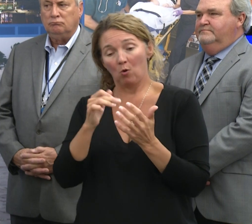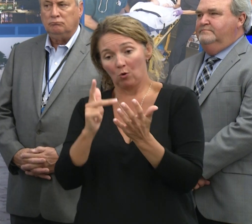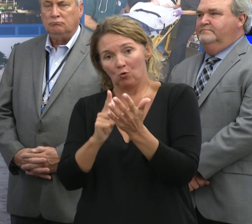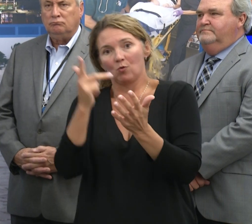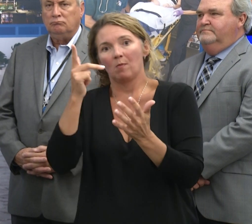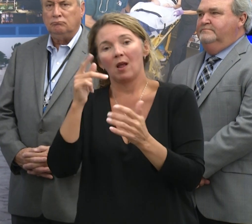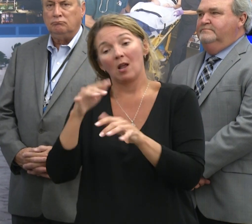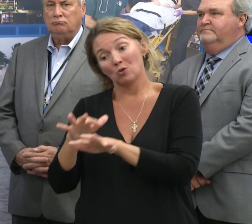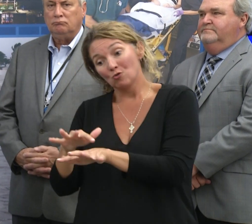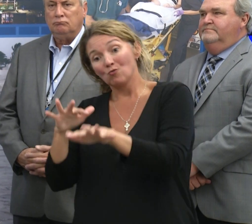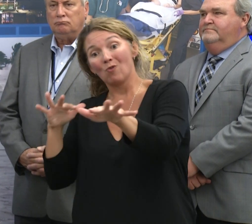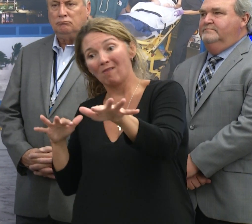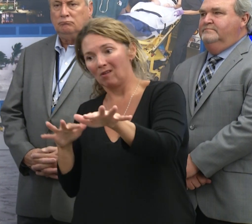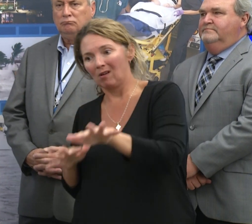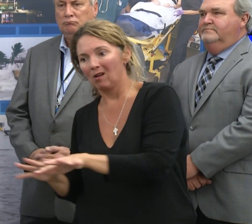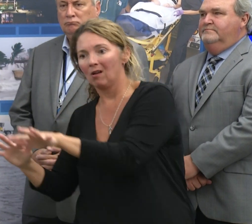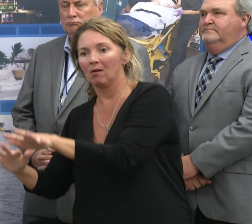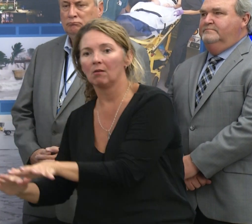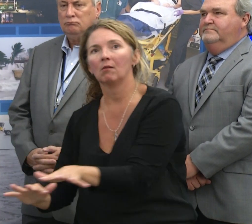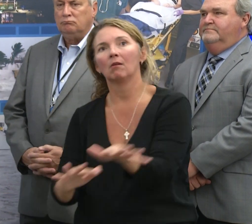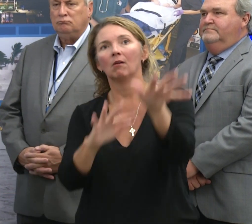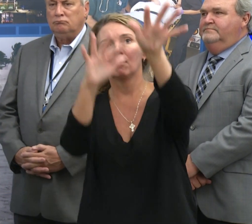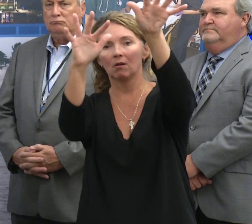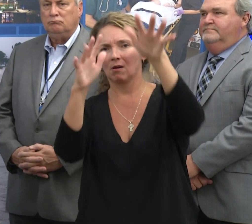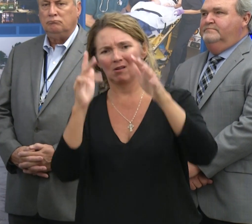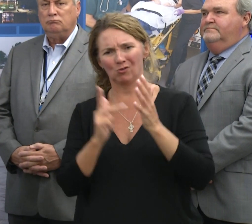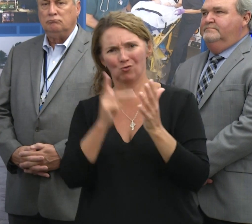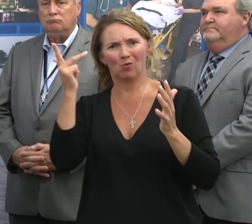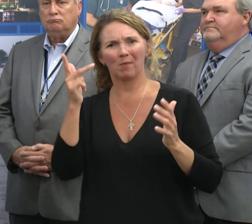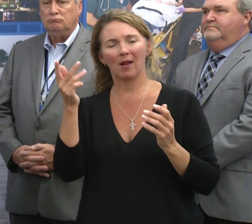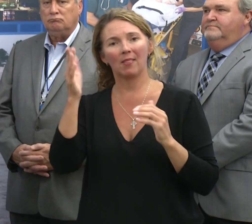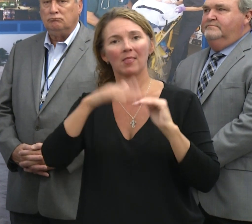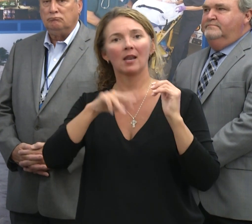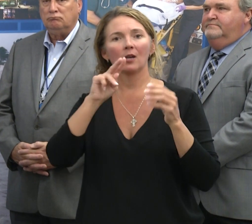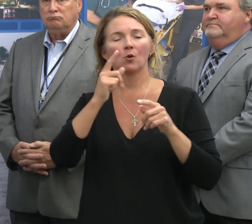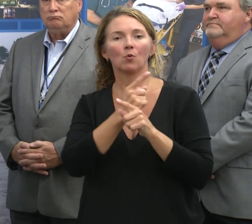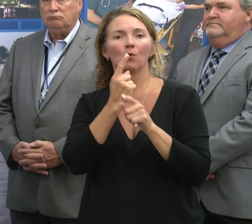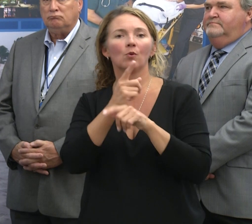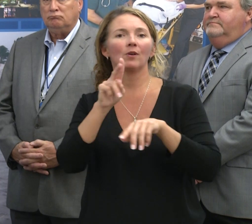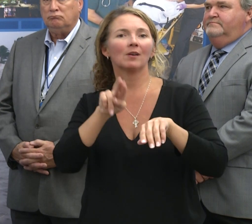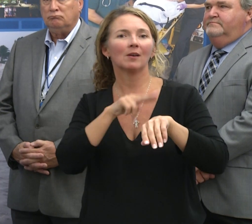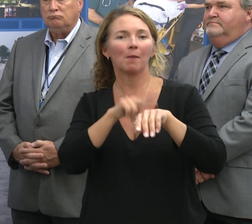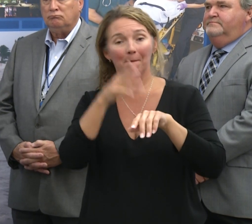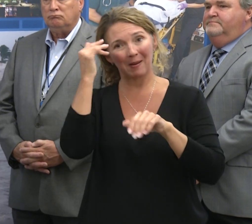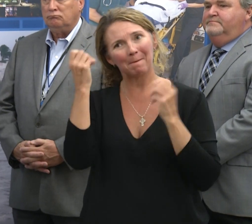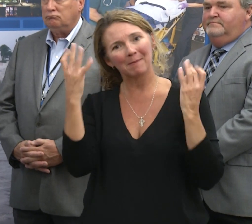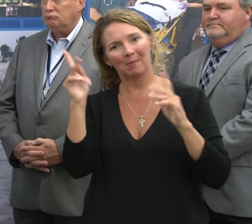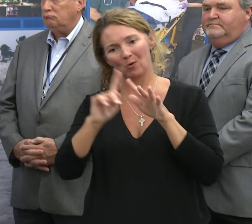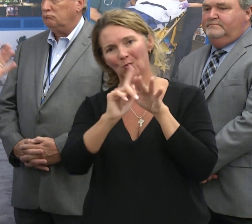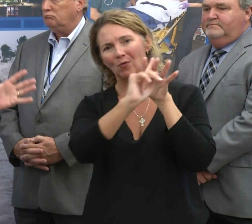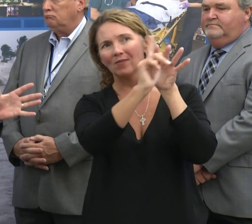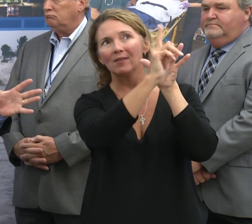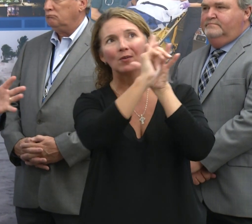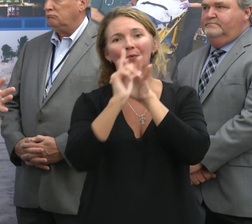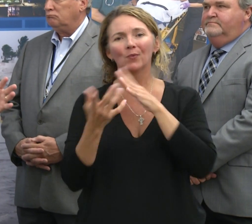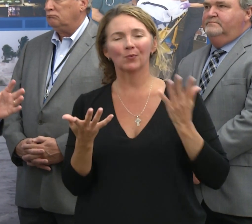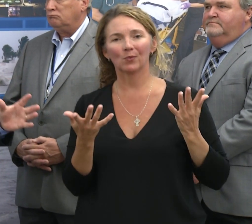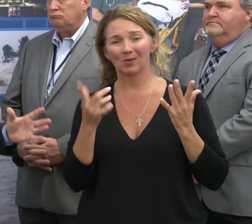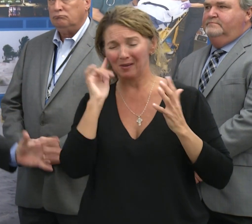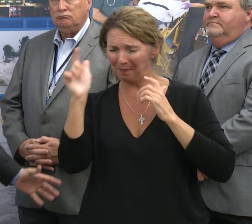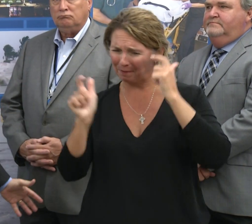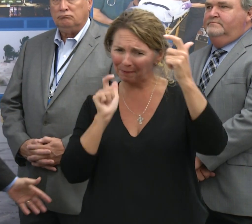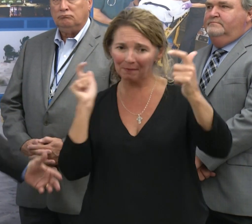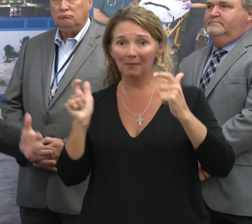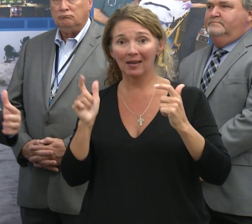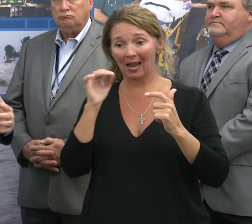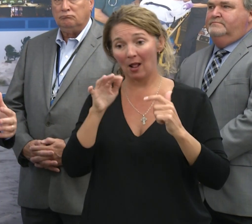the volume of traffic on the interstates, uh, as a result of so many people having to evacuate because the storm was so massive